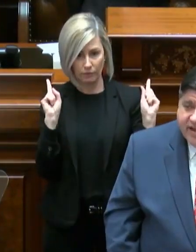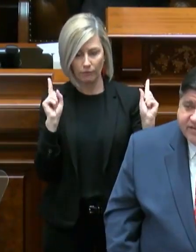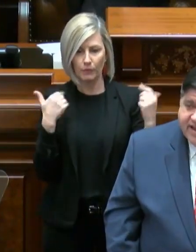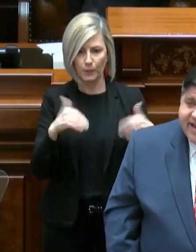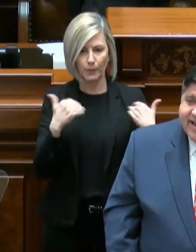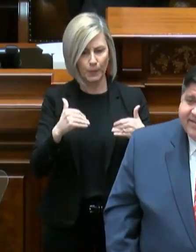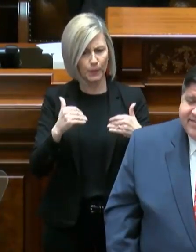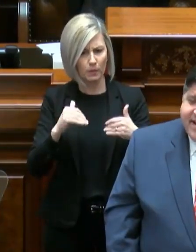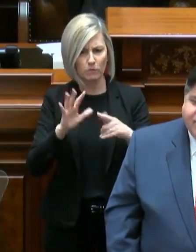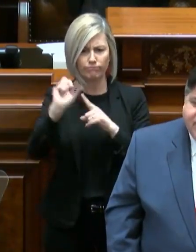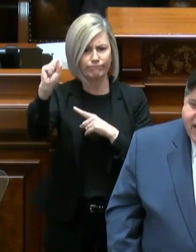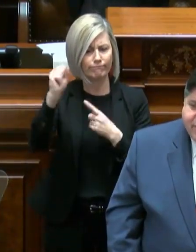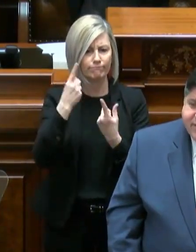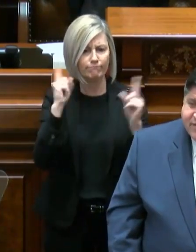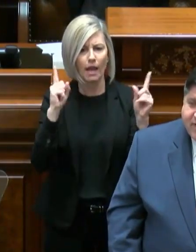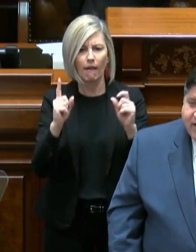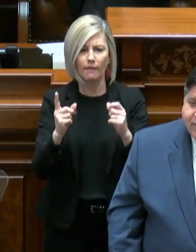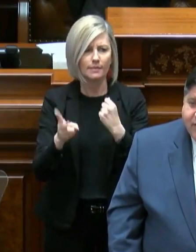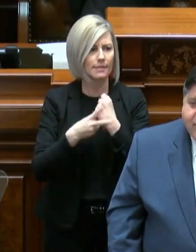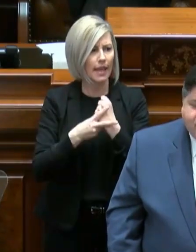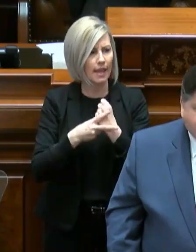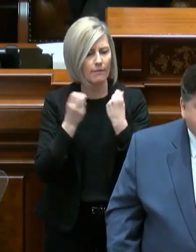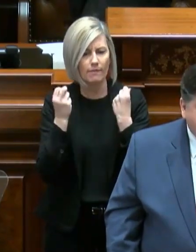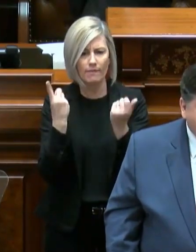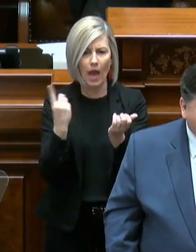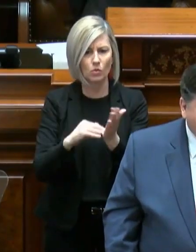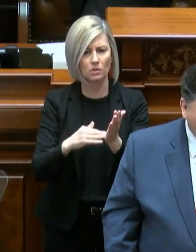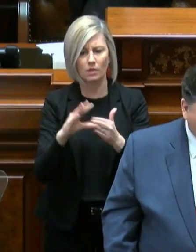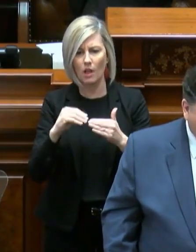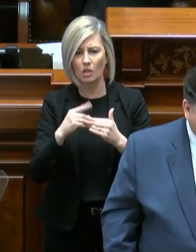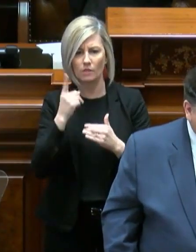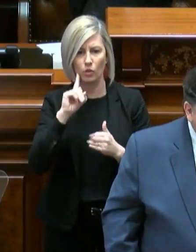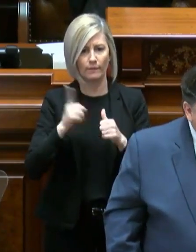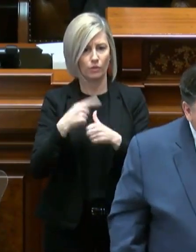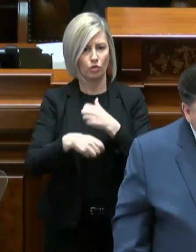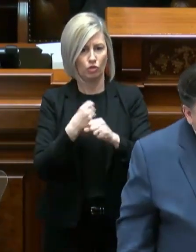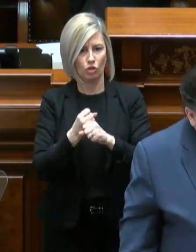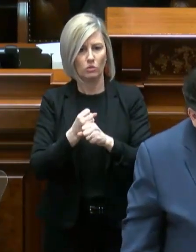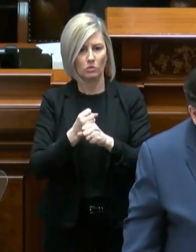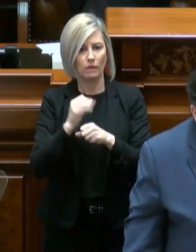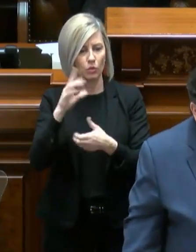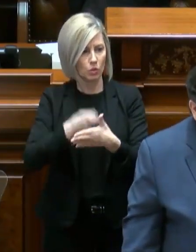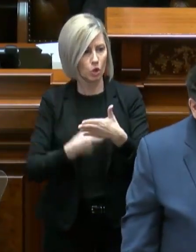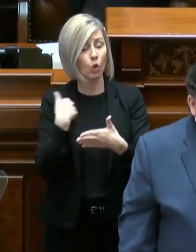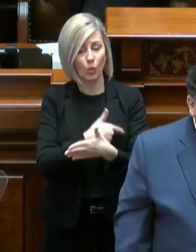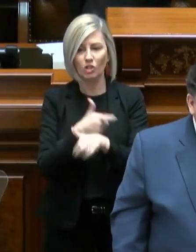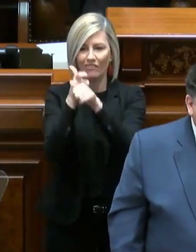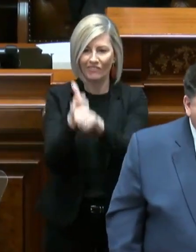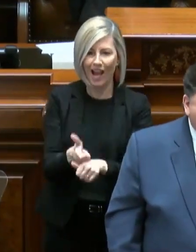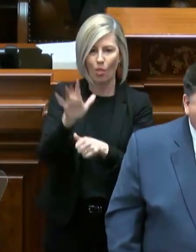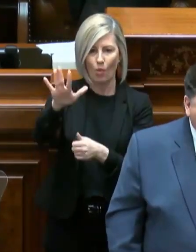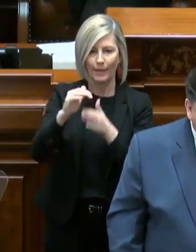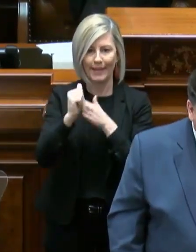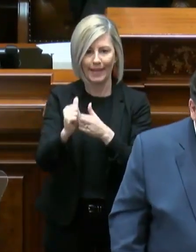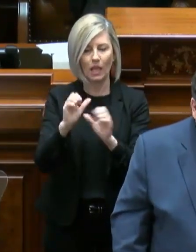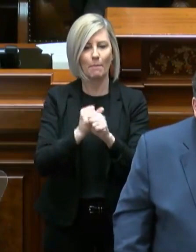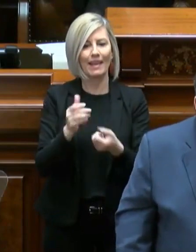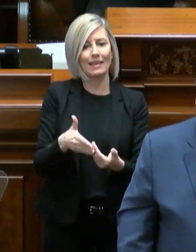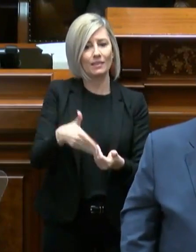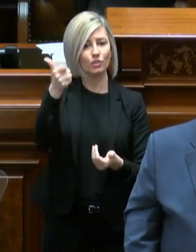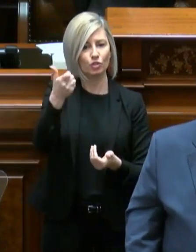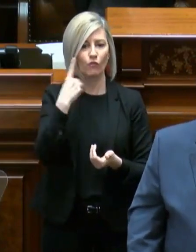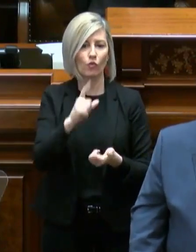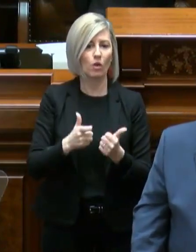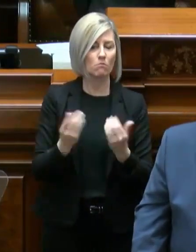success and to save thousands of dollars on their first year's tuition. We should follow Fenton's lead and make it easier